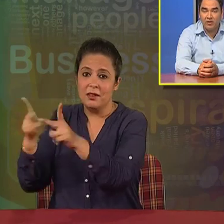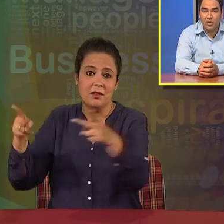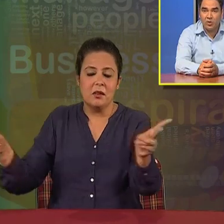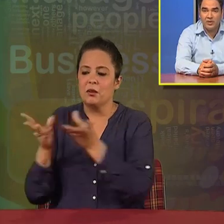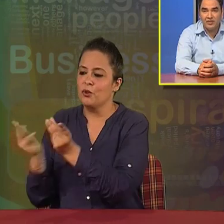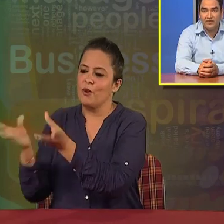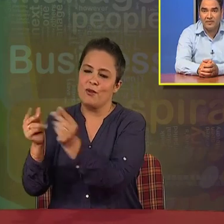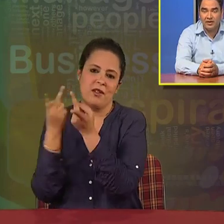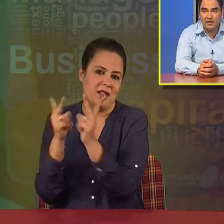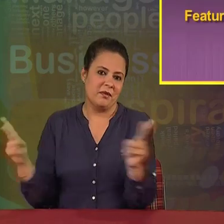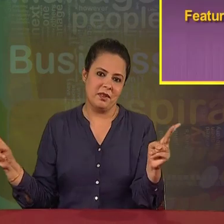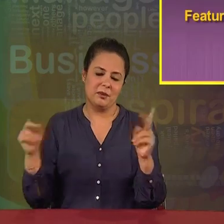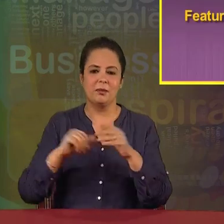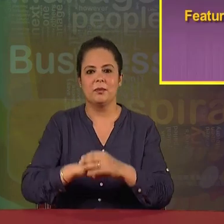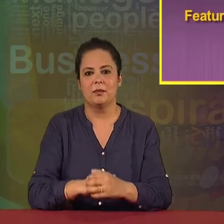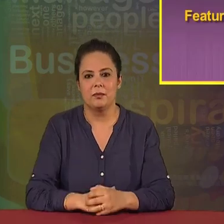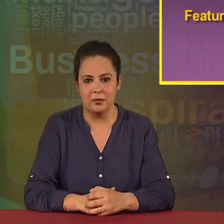and every one would be the different one.